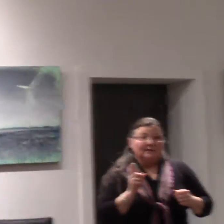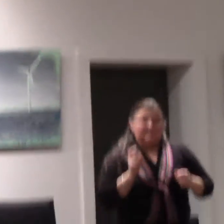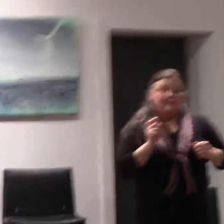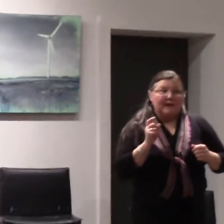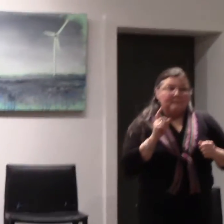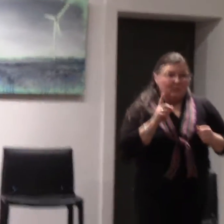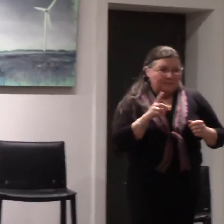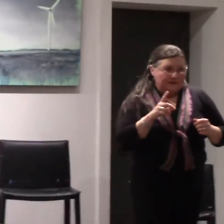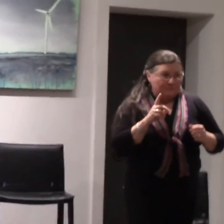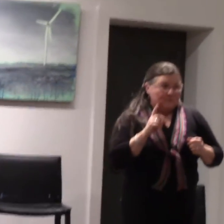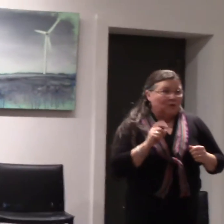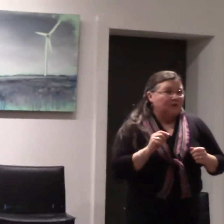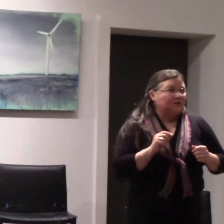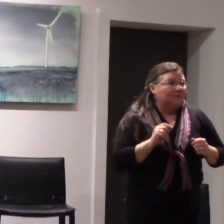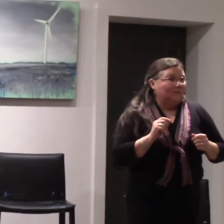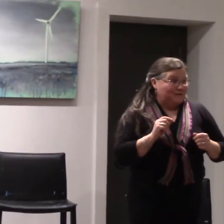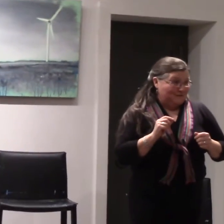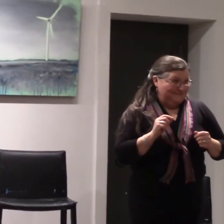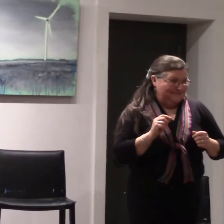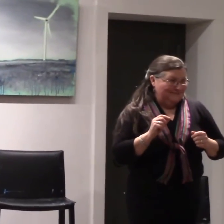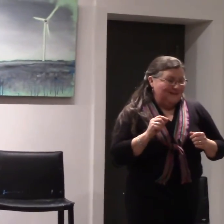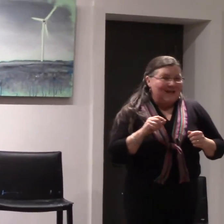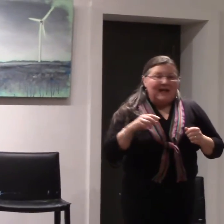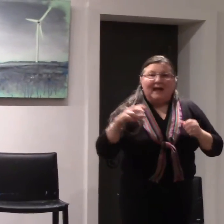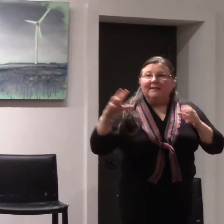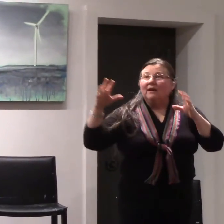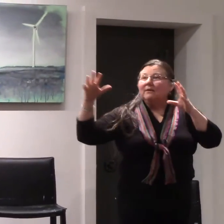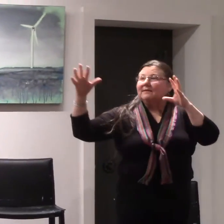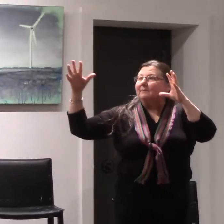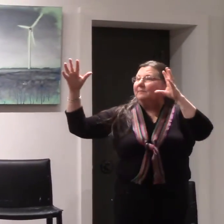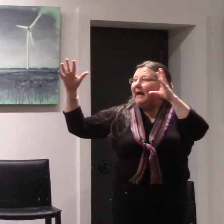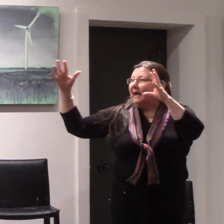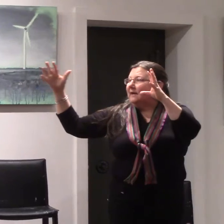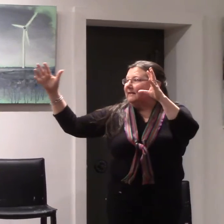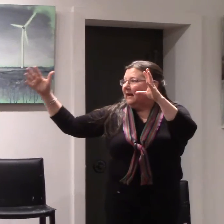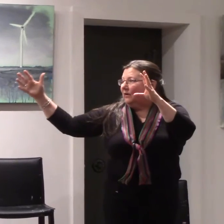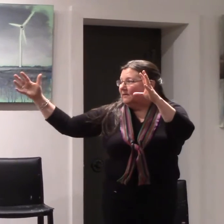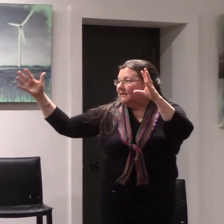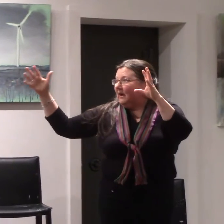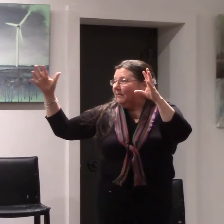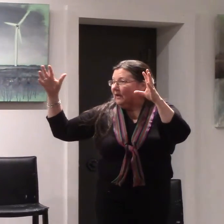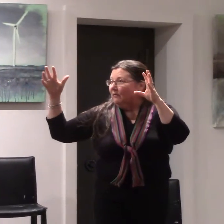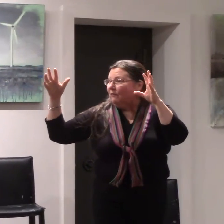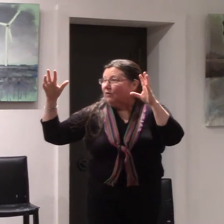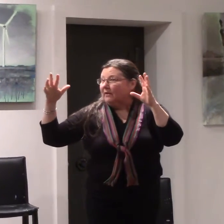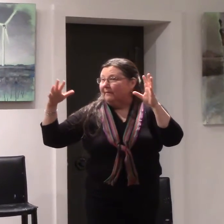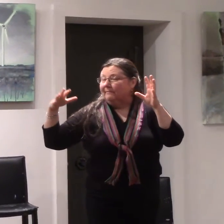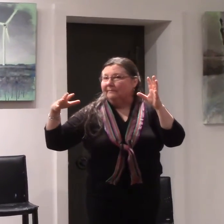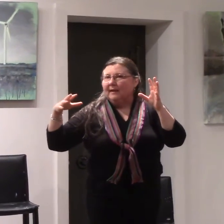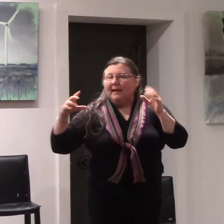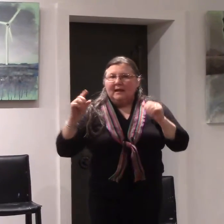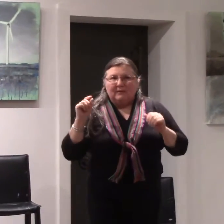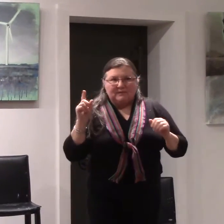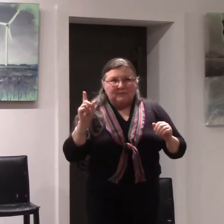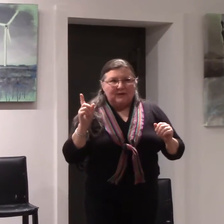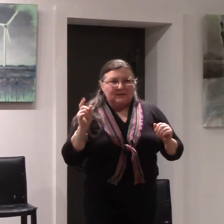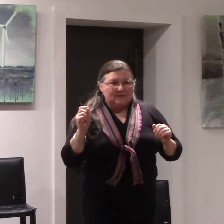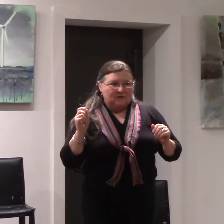that boatman was watching the weather and there were some black clouds coming for them he was pretty concerned